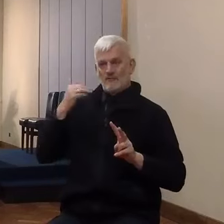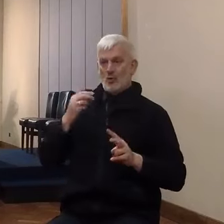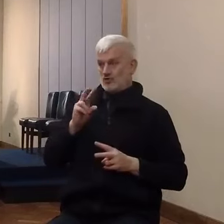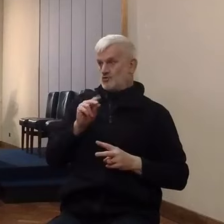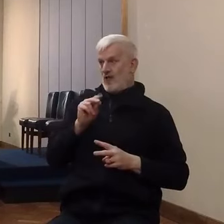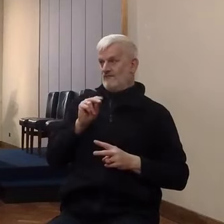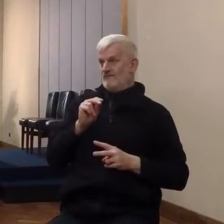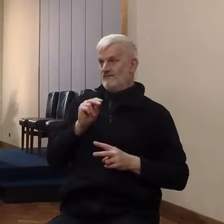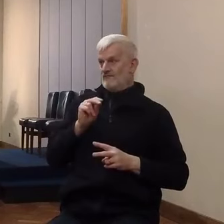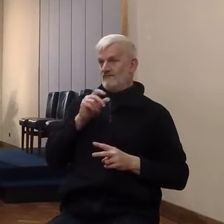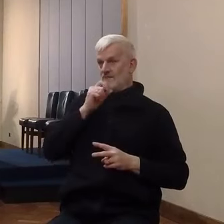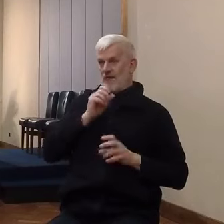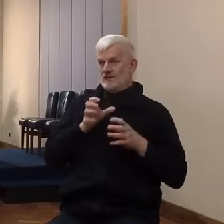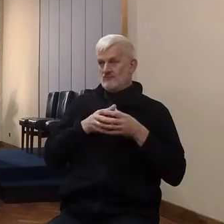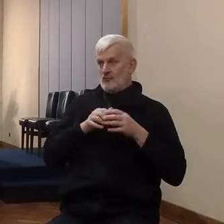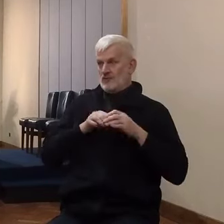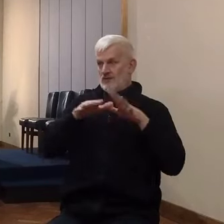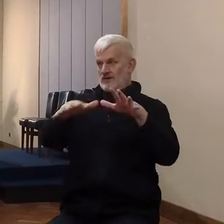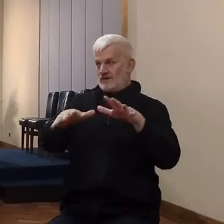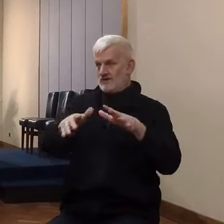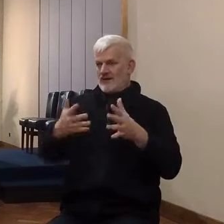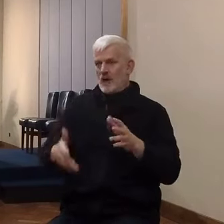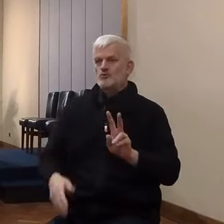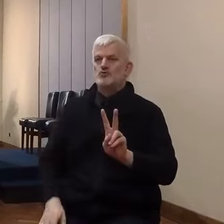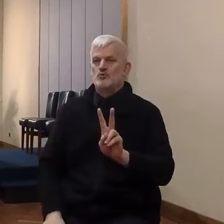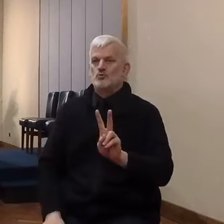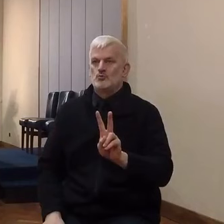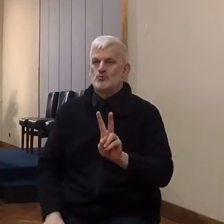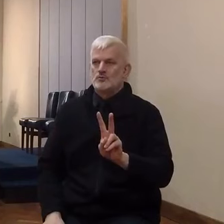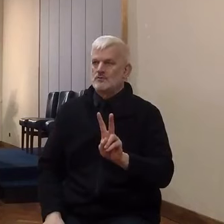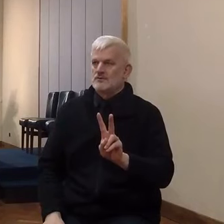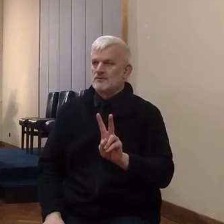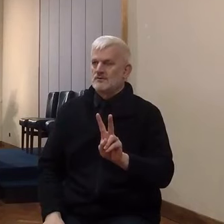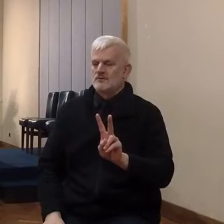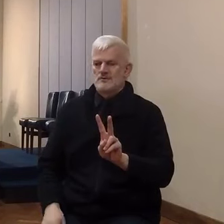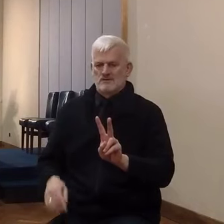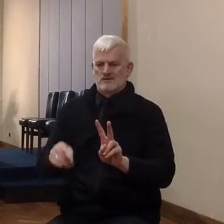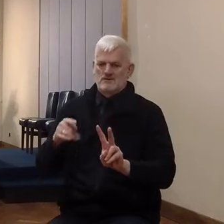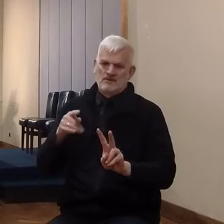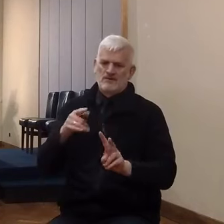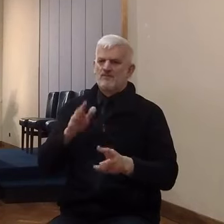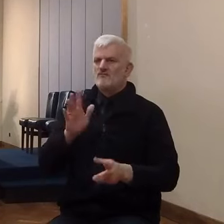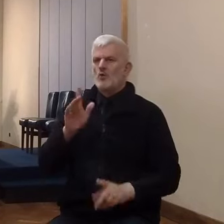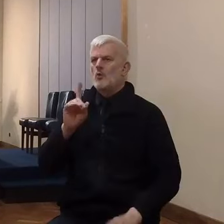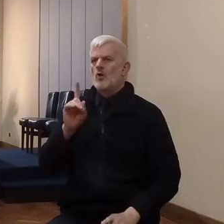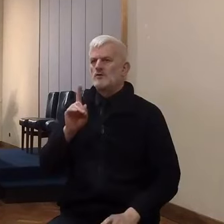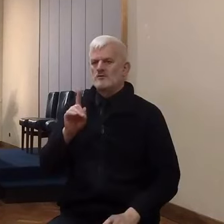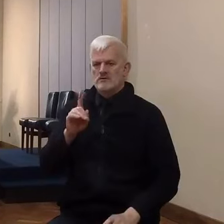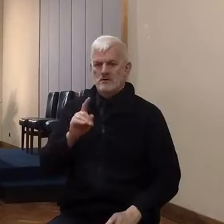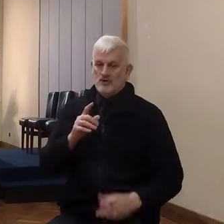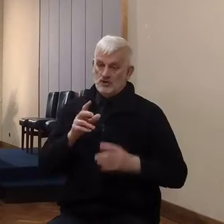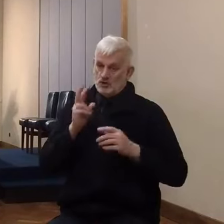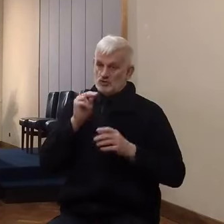a much, much smaller task. It's not to spy out the land, but just the region around Jericho.